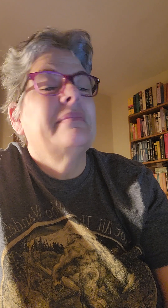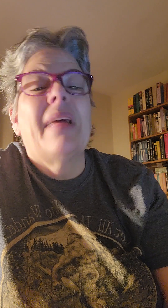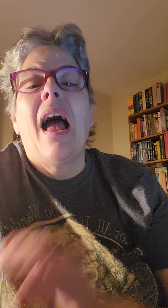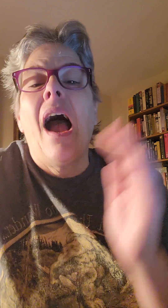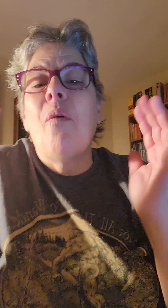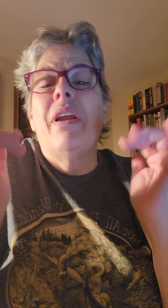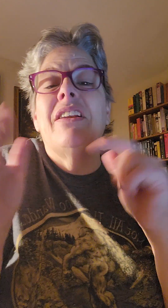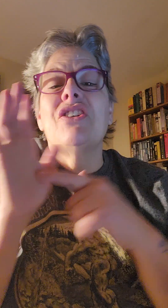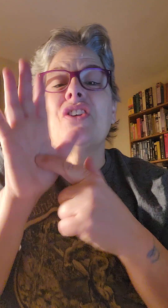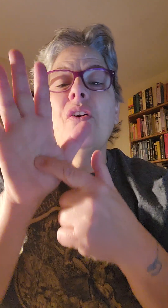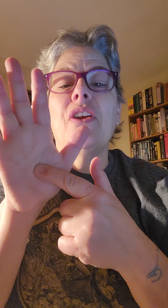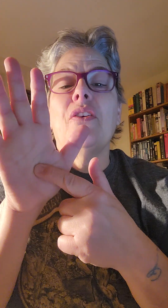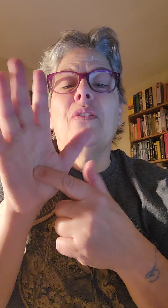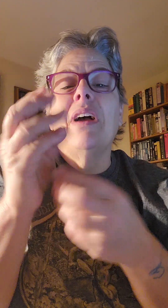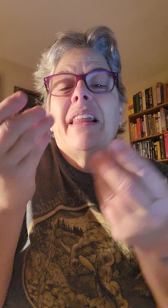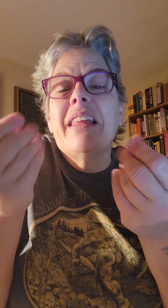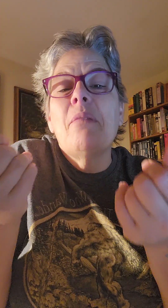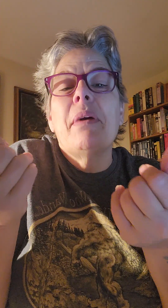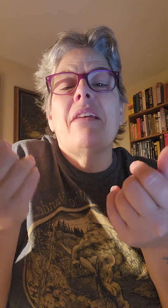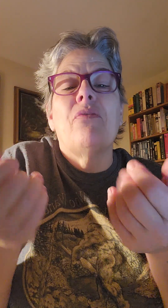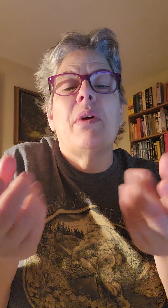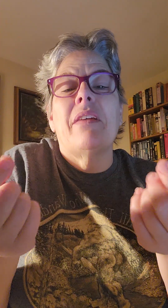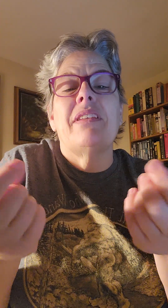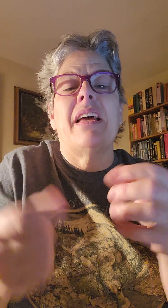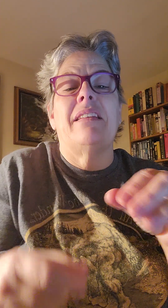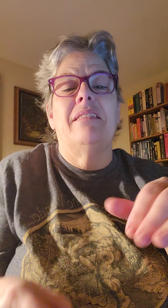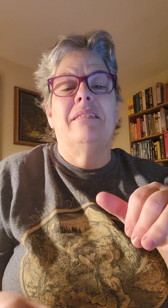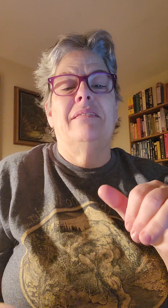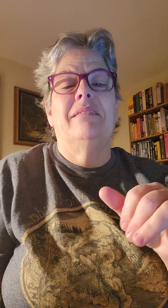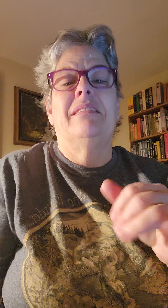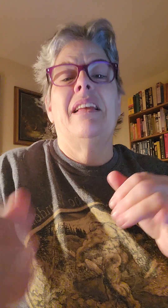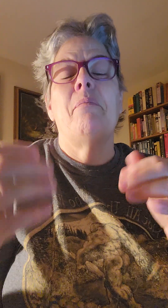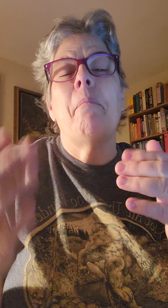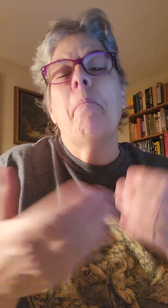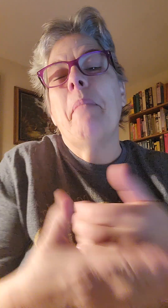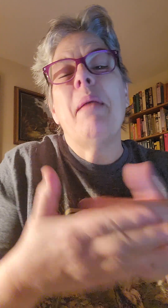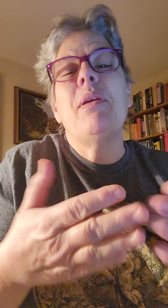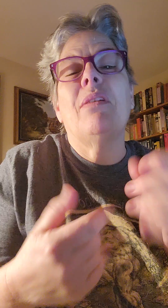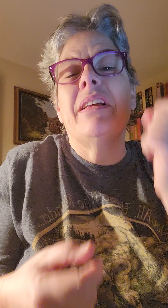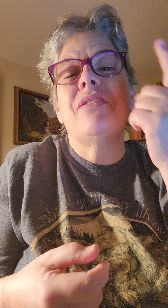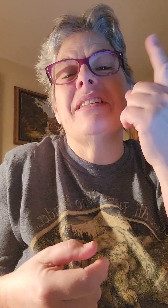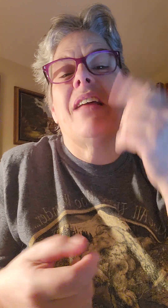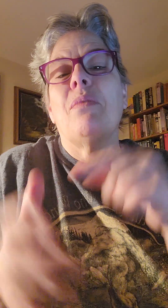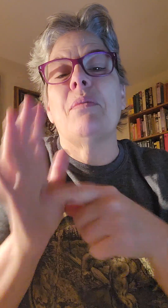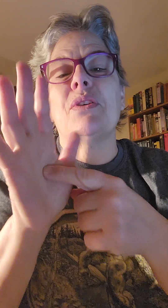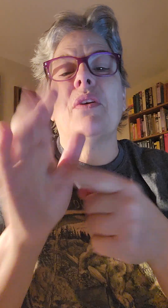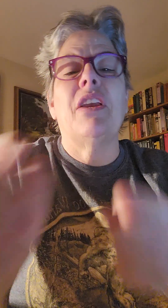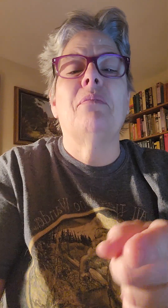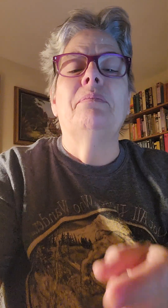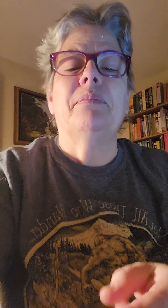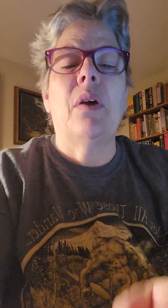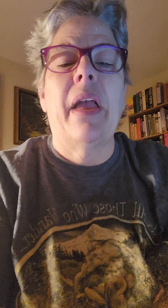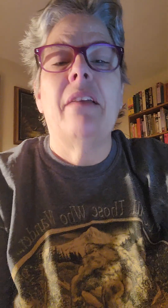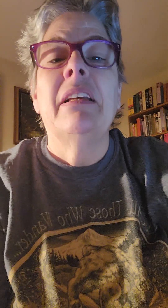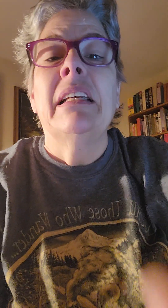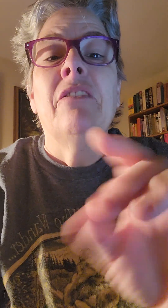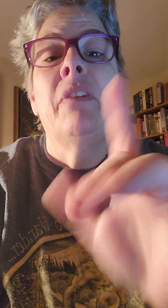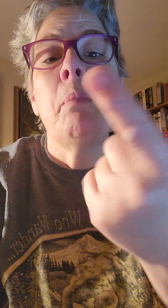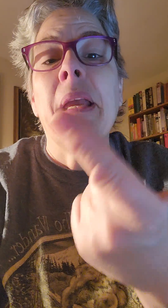I wanted to show you a little bit of what I've done. Maybe you'll understand what I'm showing you. Okay. Flipping.